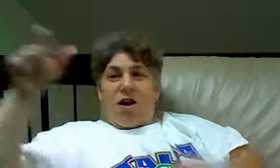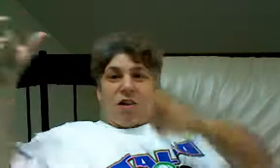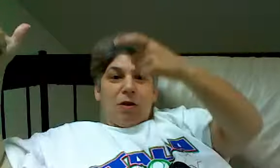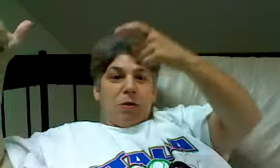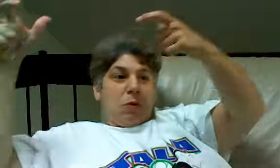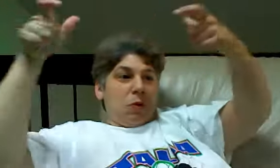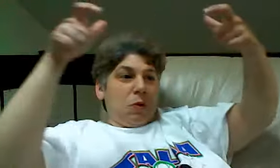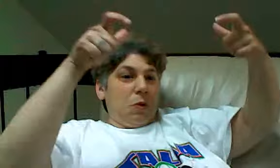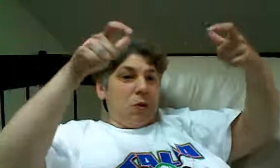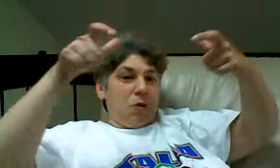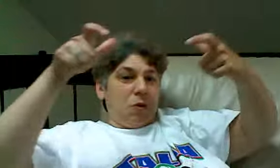car.